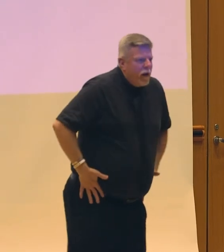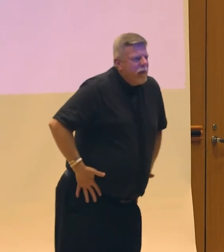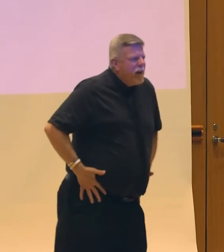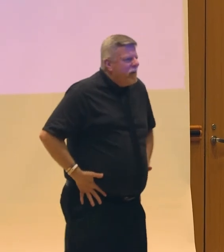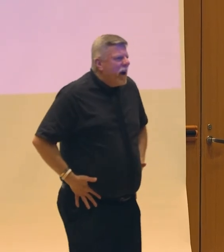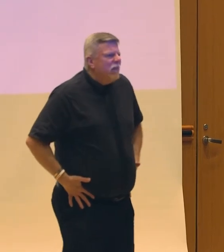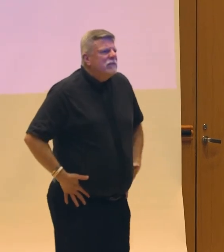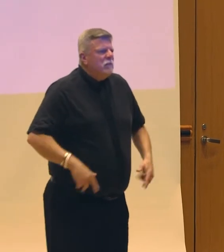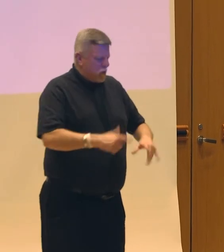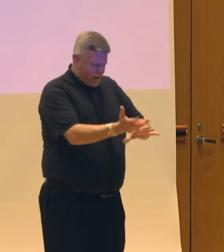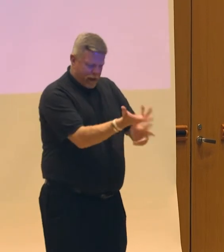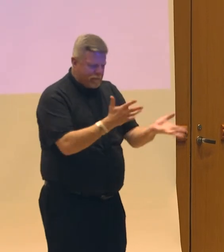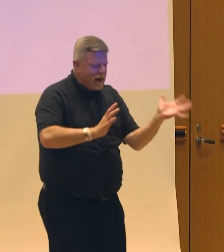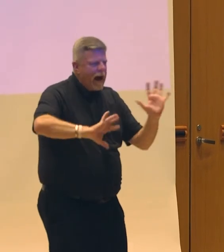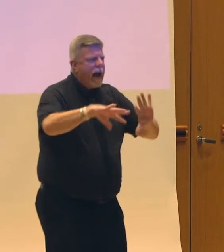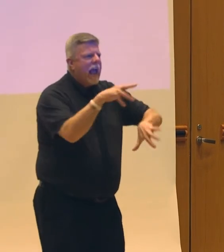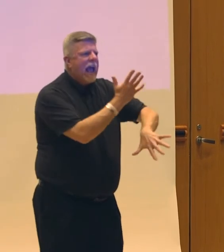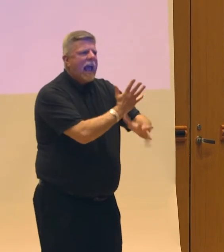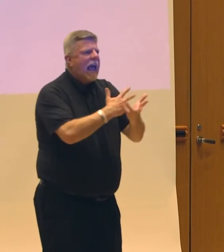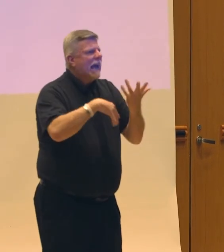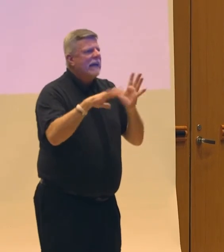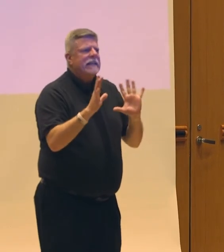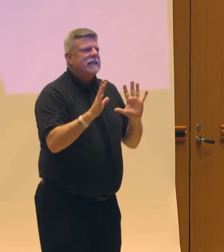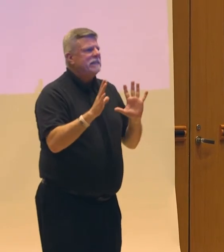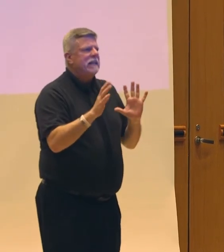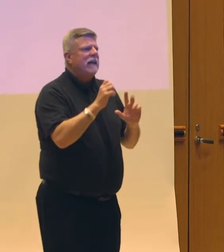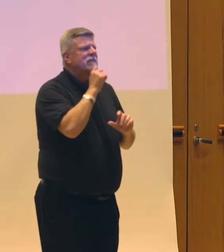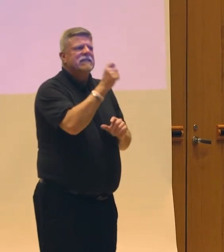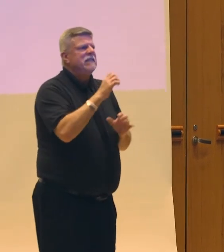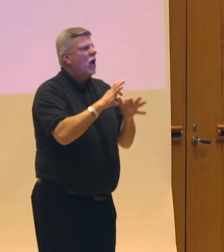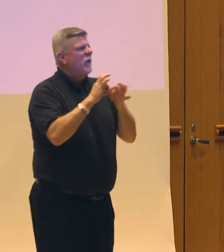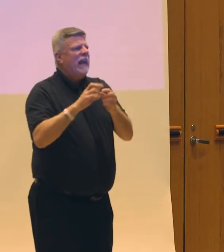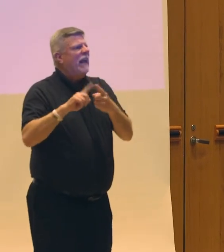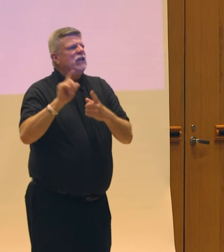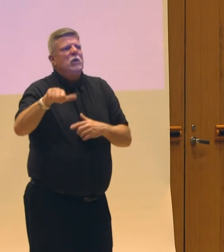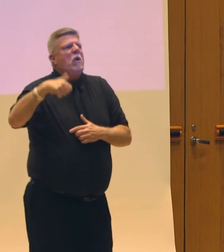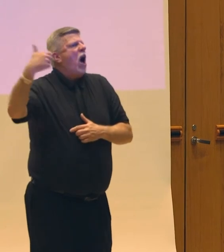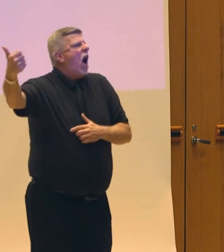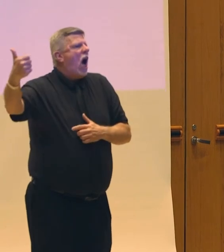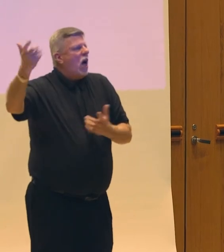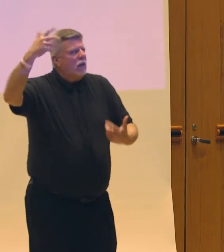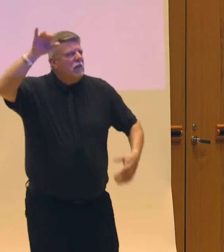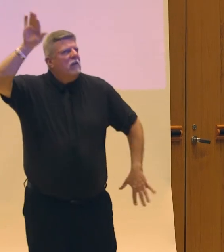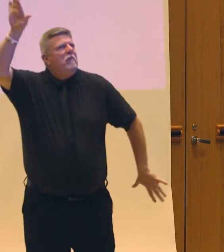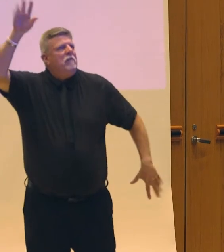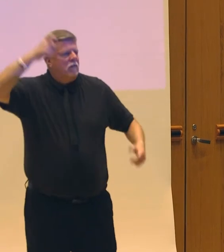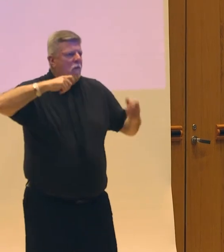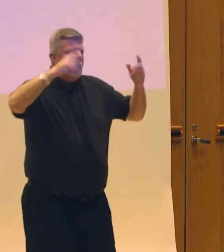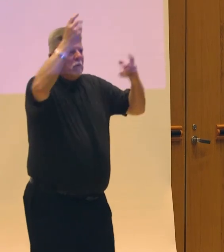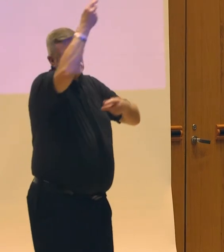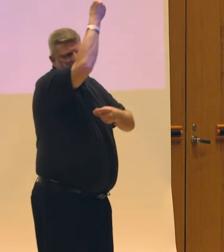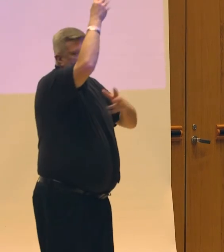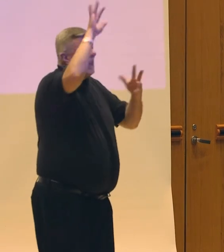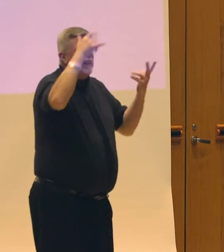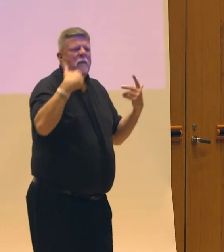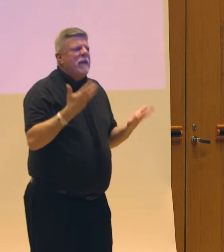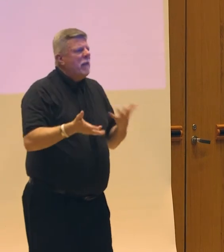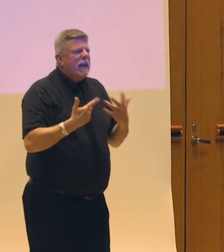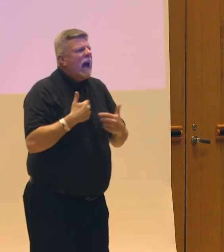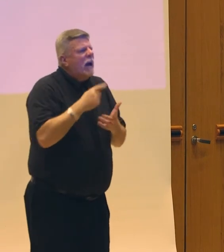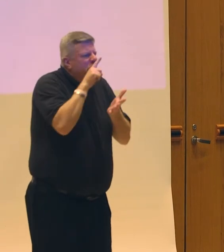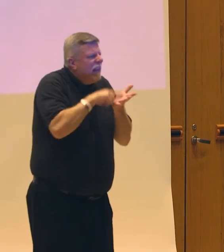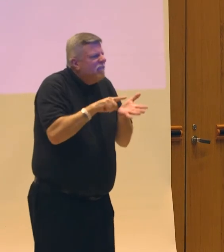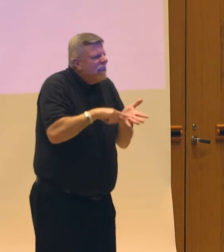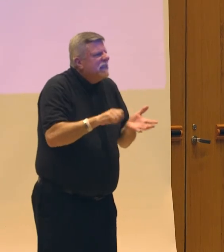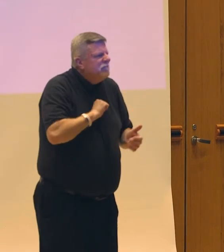gestures in my hands had nothing to do with some of these other forms that I might have been investigating.